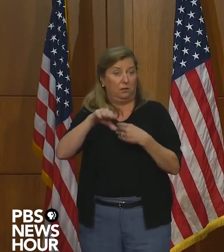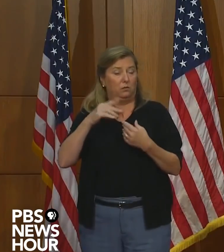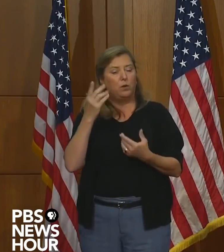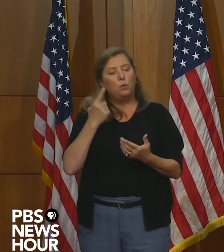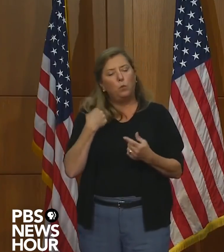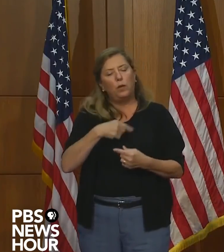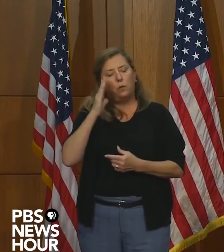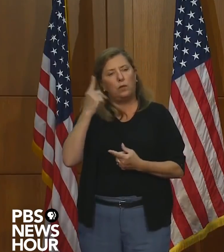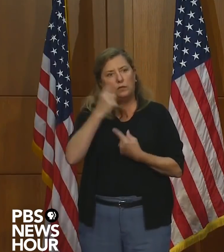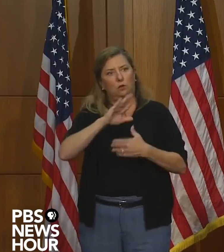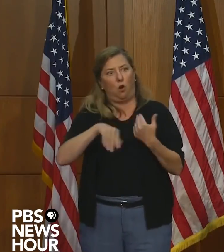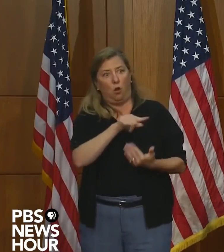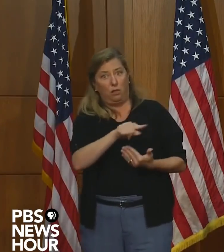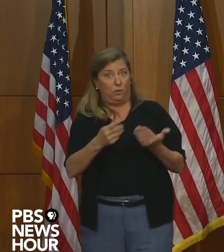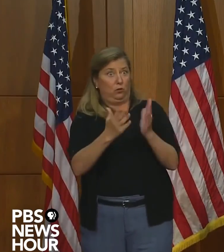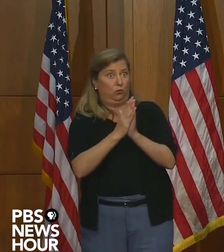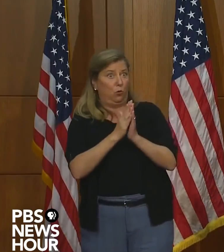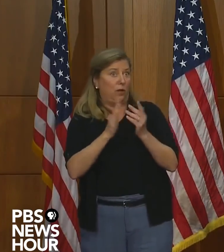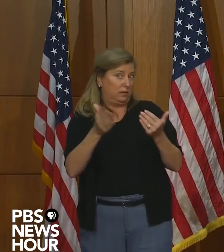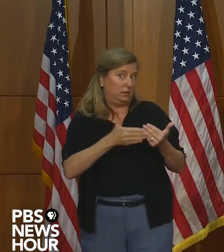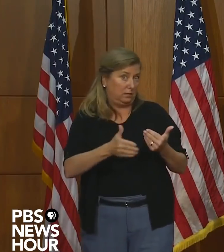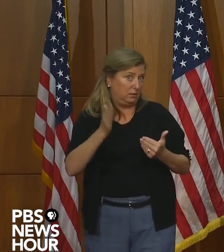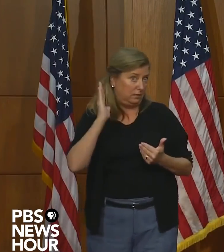forward. If you wanted to answer the other part, thanks.